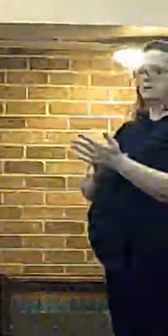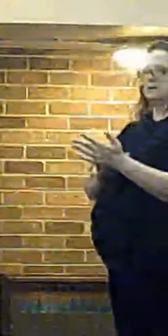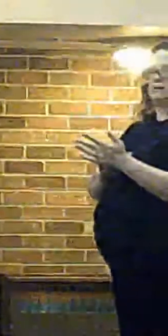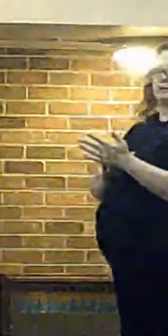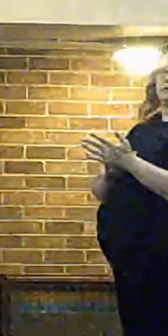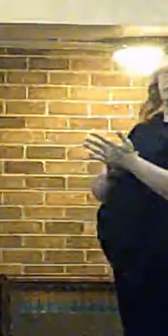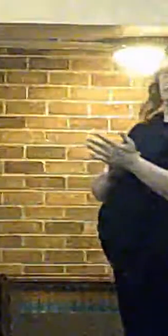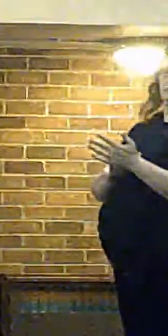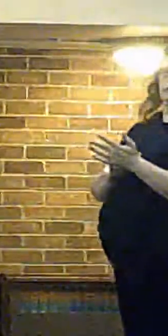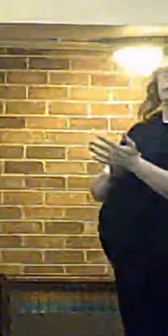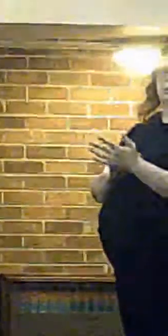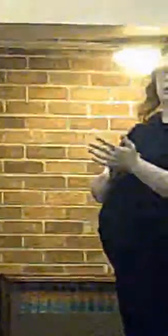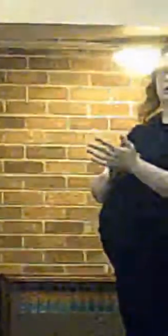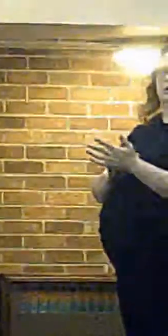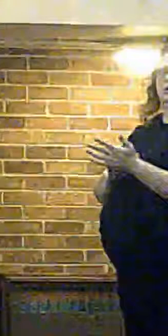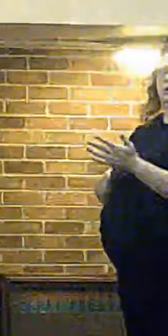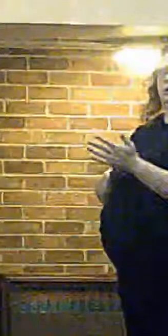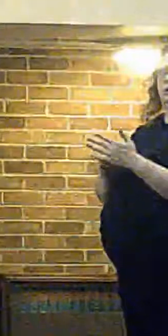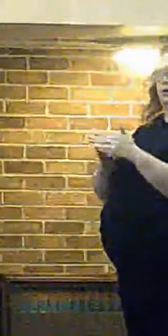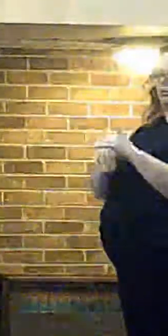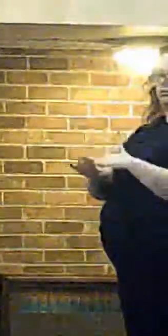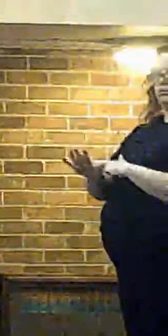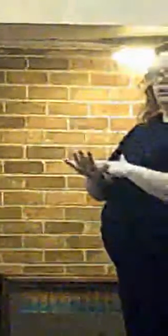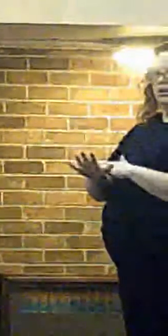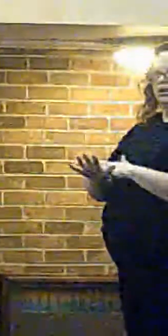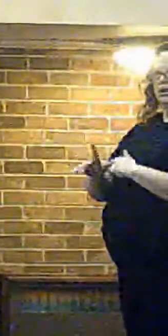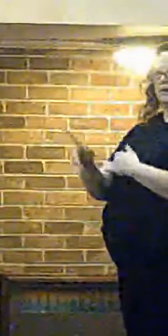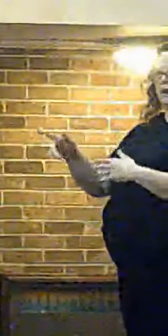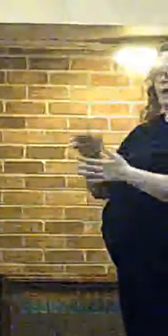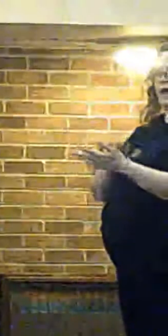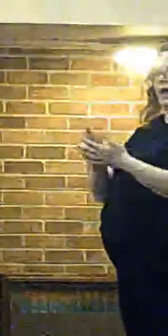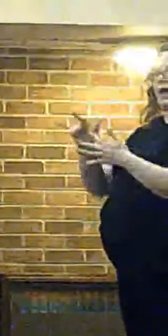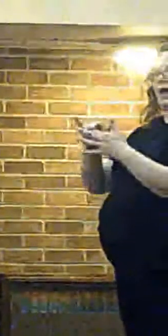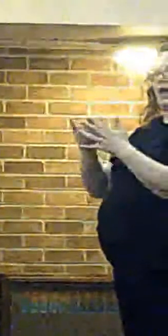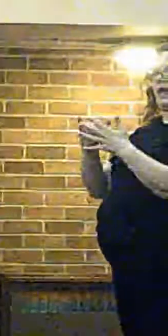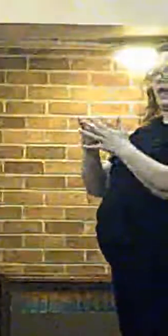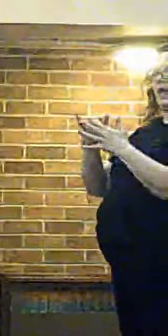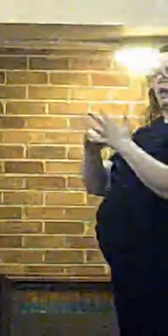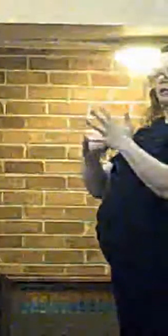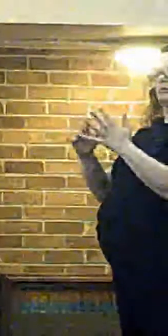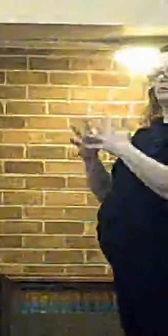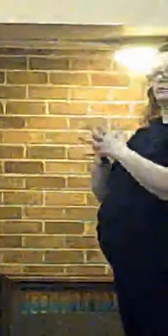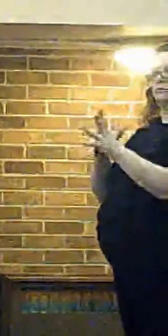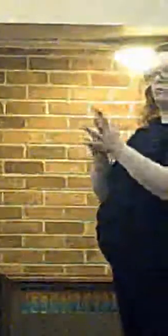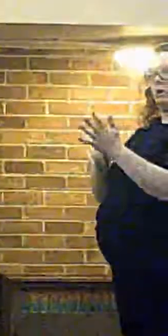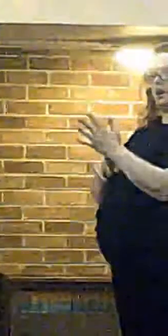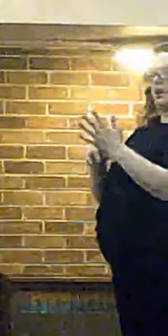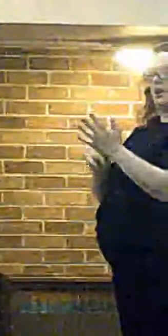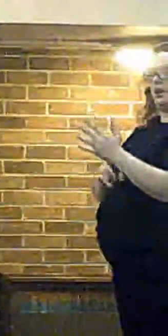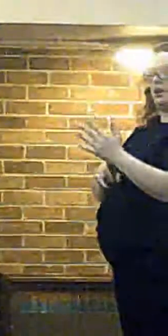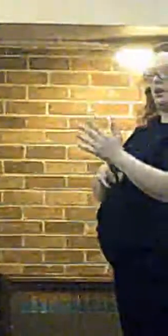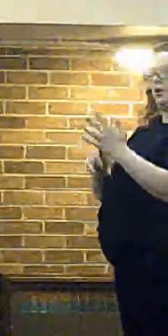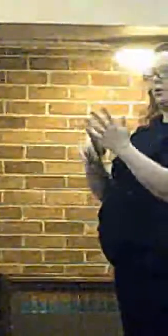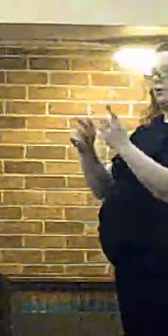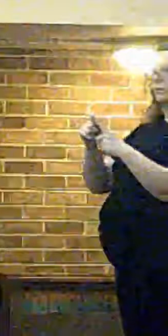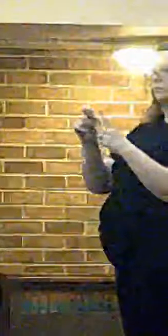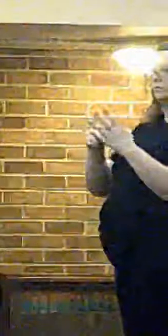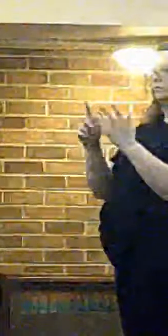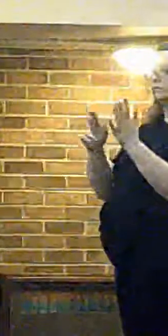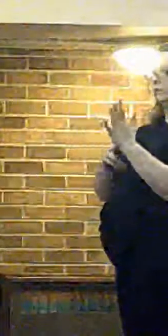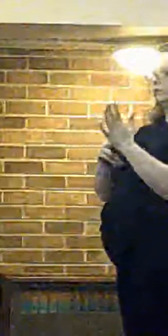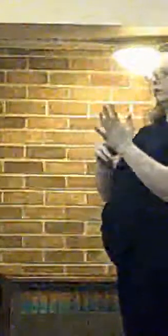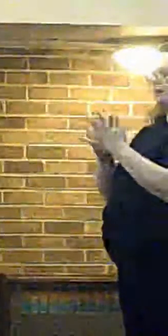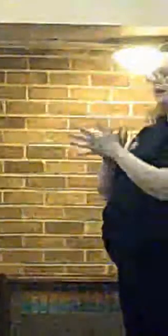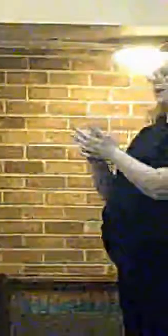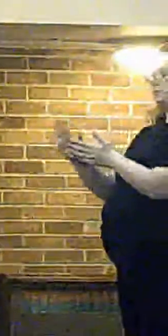the consideration. And bear in mind that both Upton and Heswell are existing fire